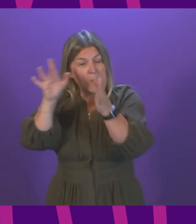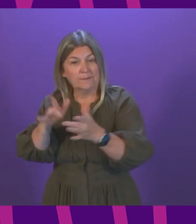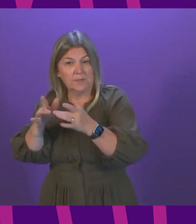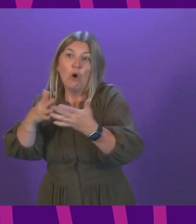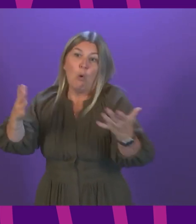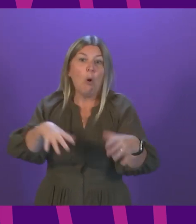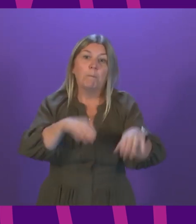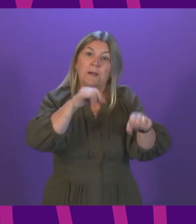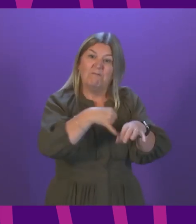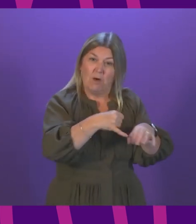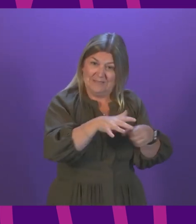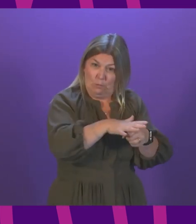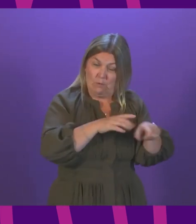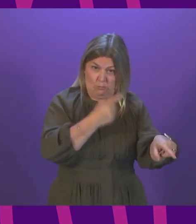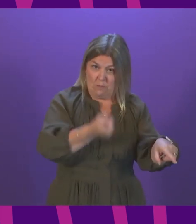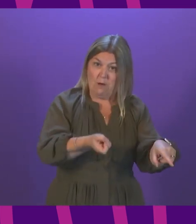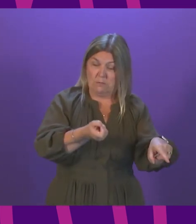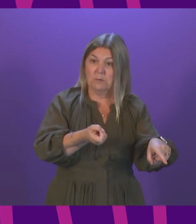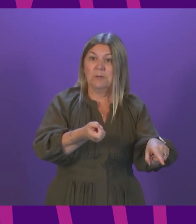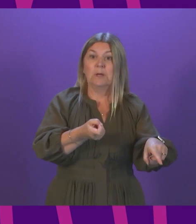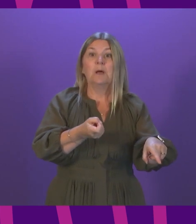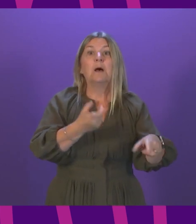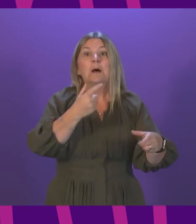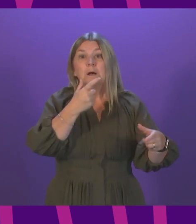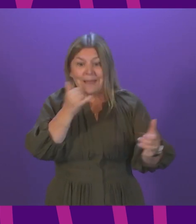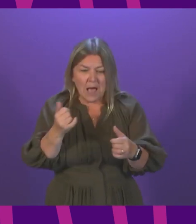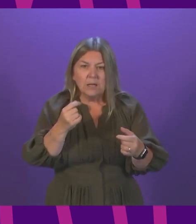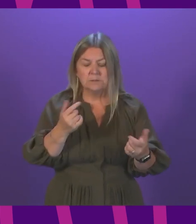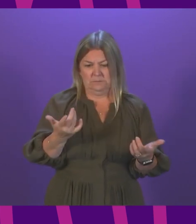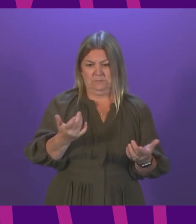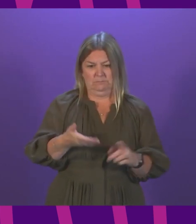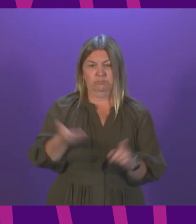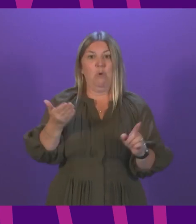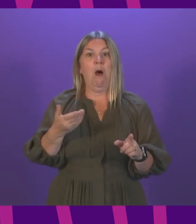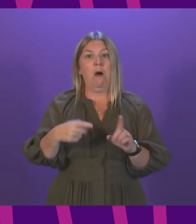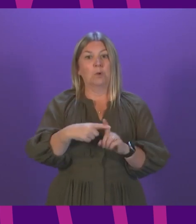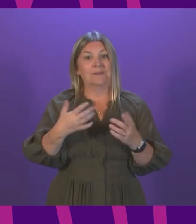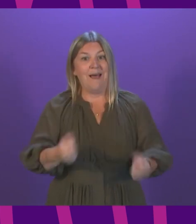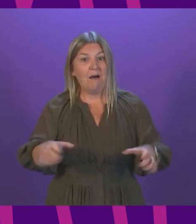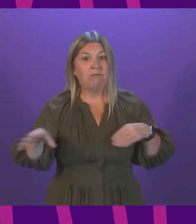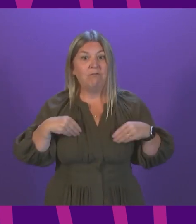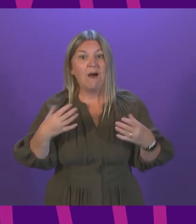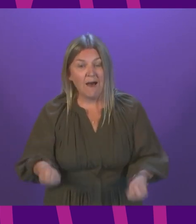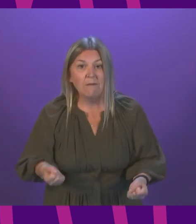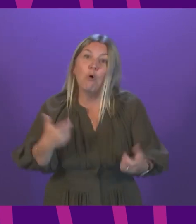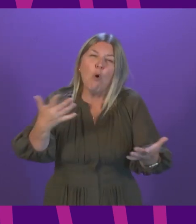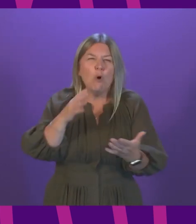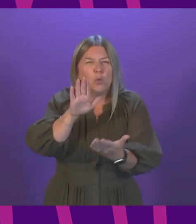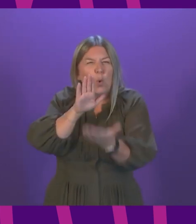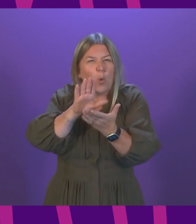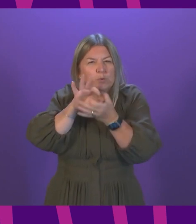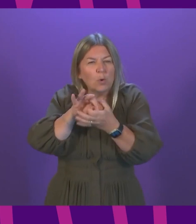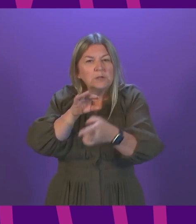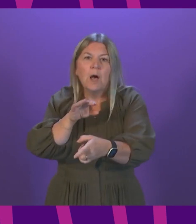test site or pharmacy. If you test positive or if you are identified as a close contact or if you have symptoms of the virus,